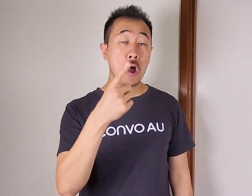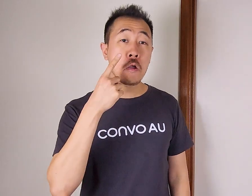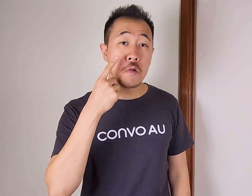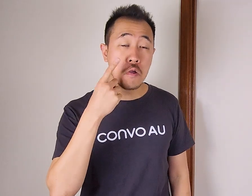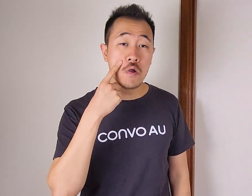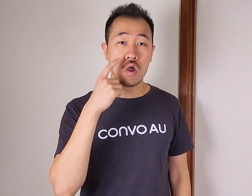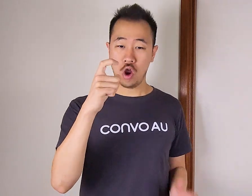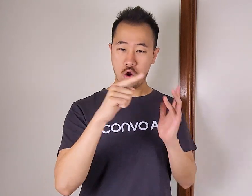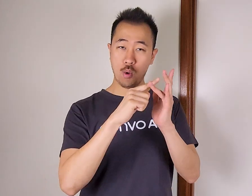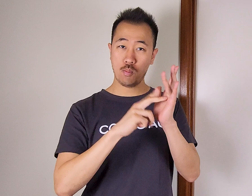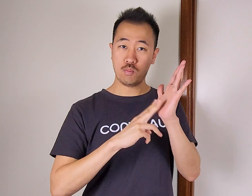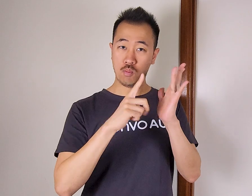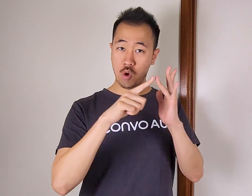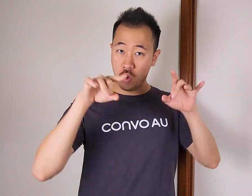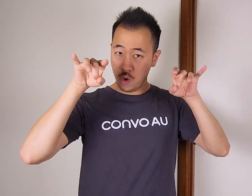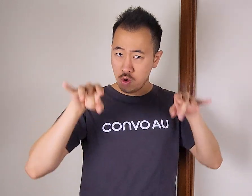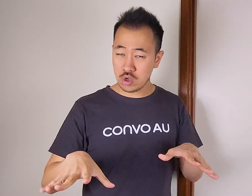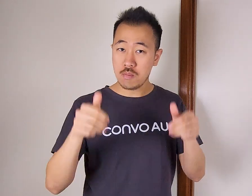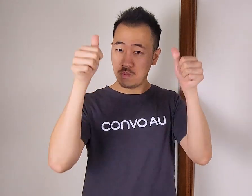look for the Convo poster with the QR code.